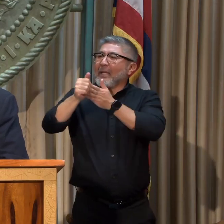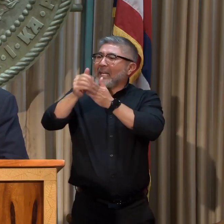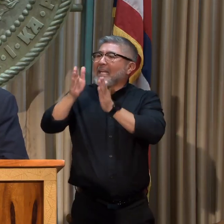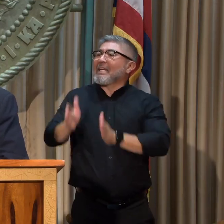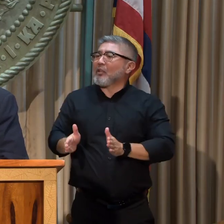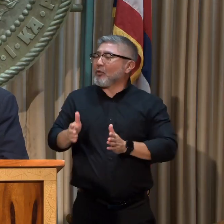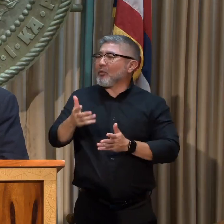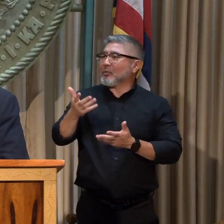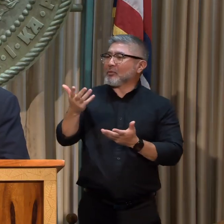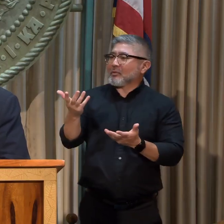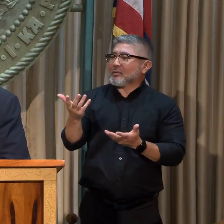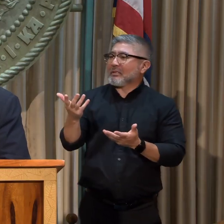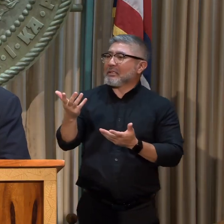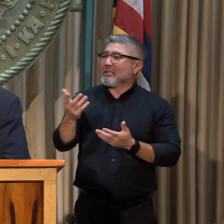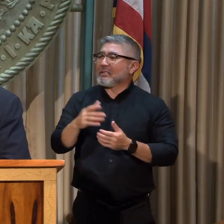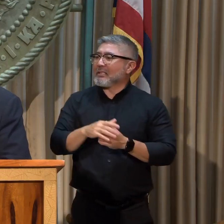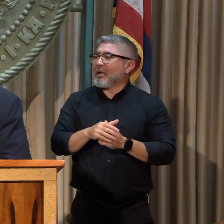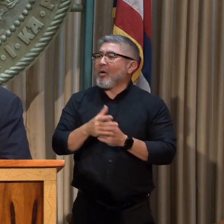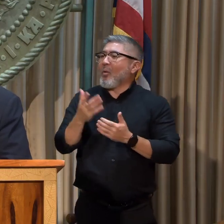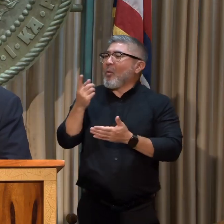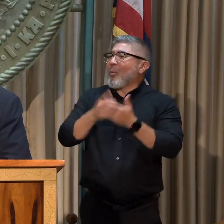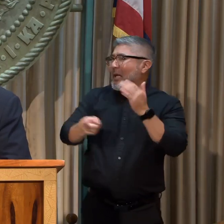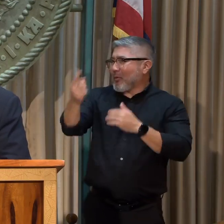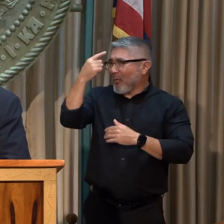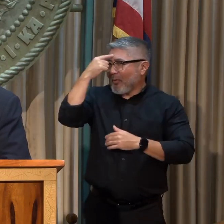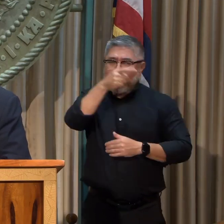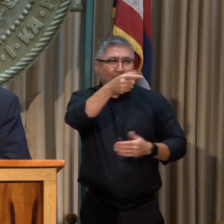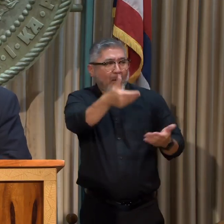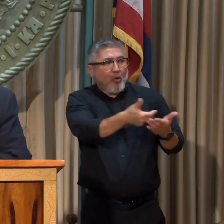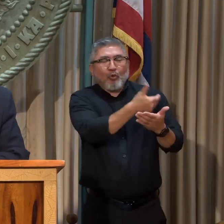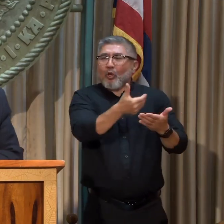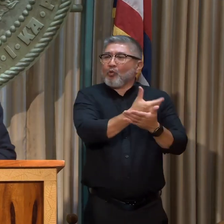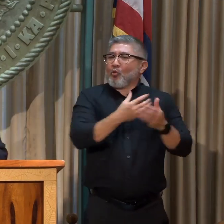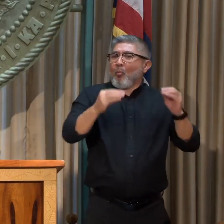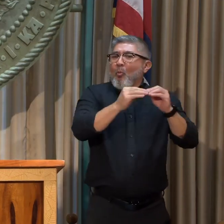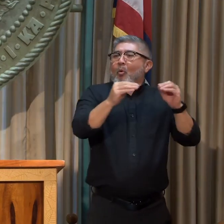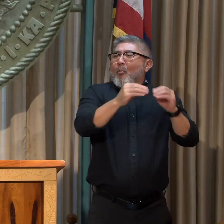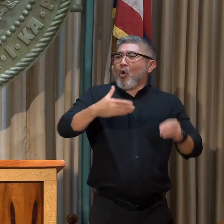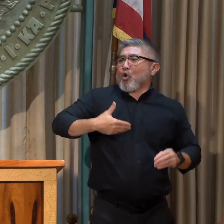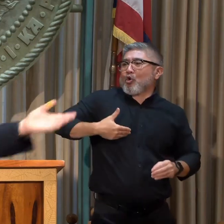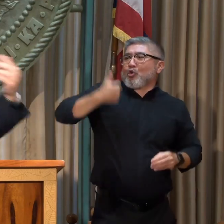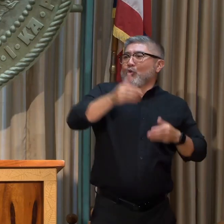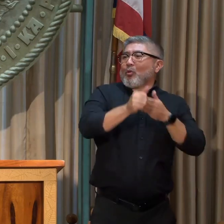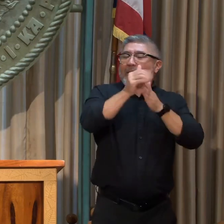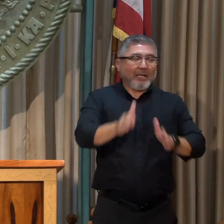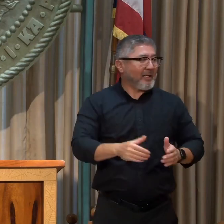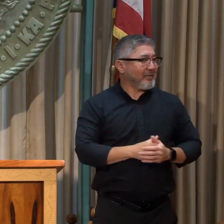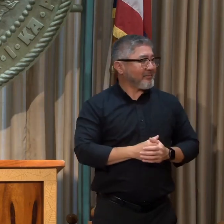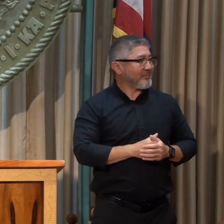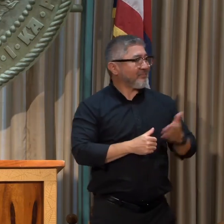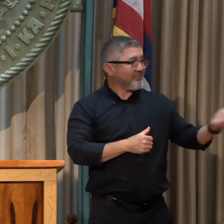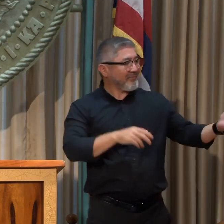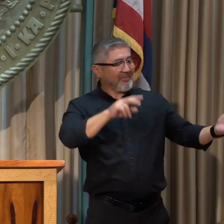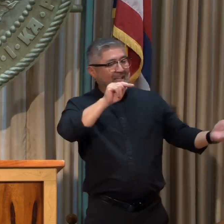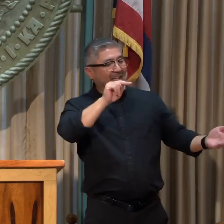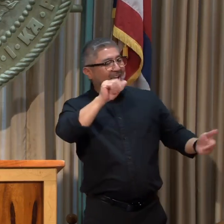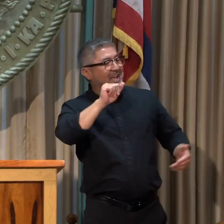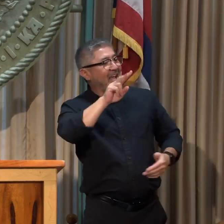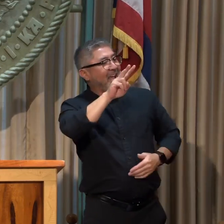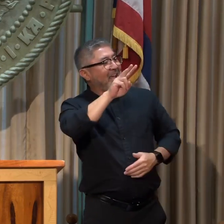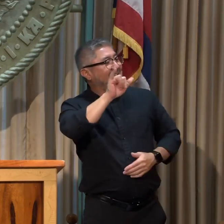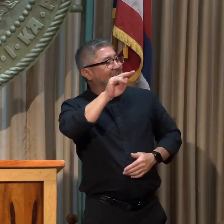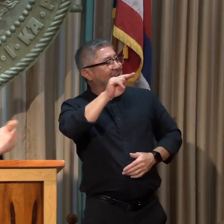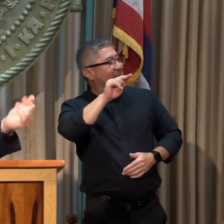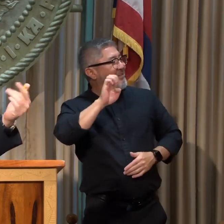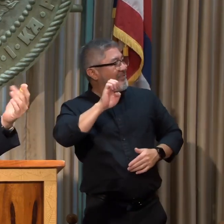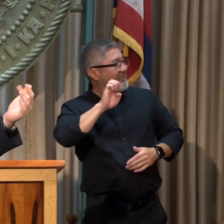for the governor and director standpoint, maybe? Why don't, Navahine, come on up. Tell us what you think about